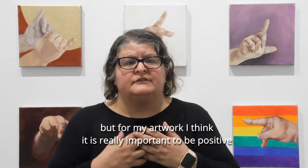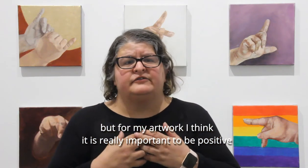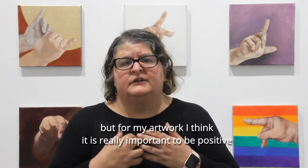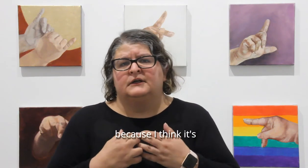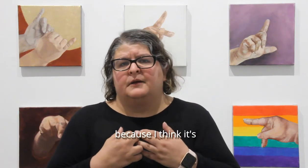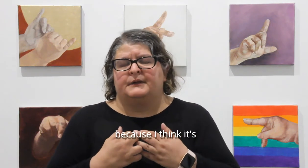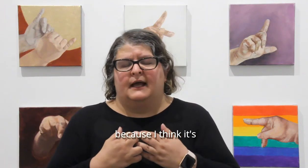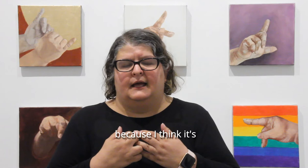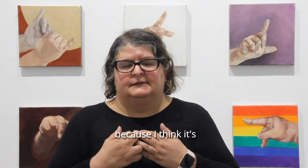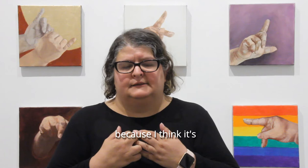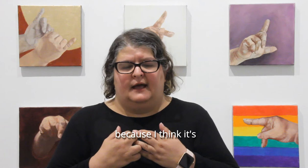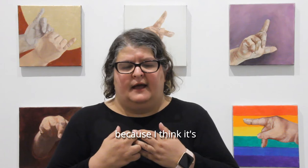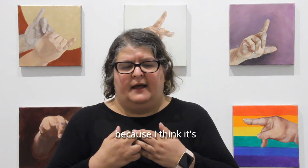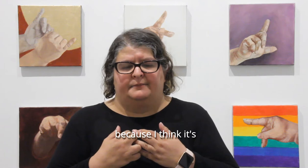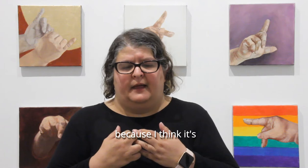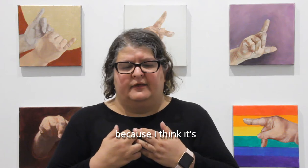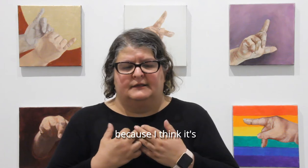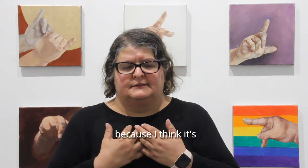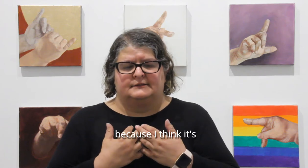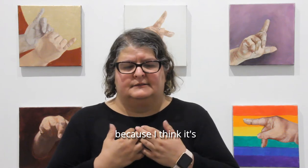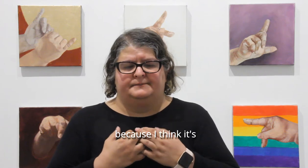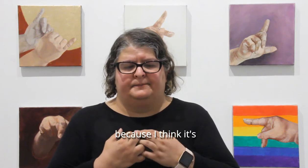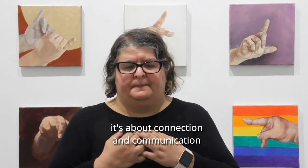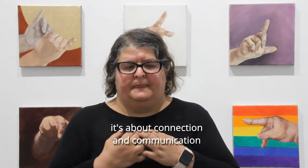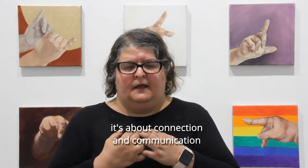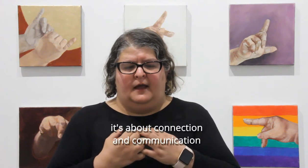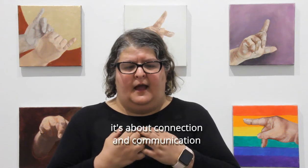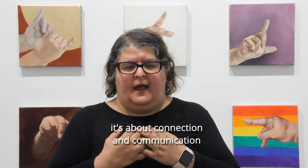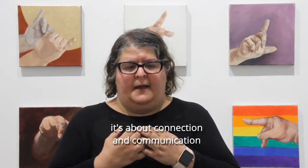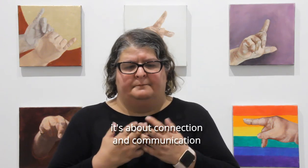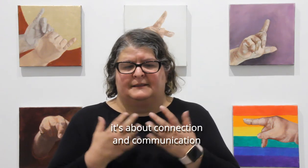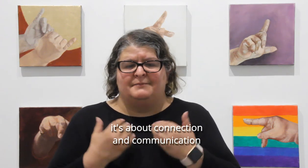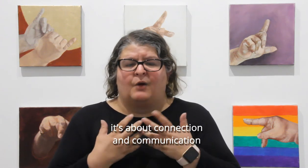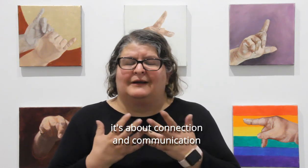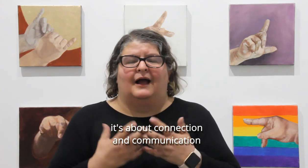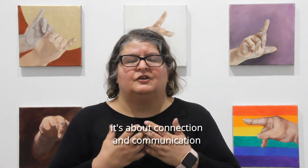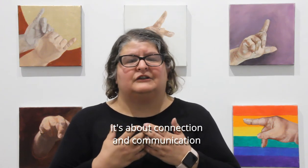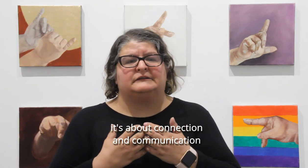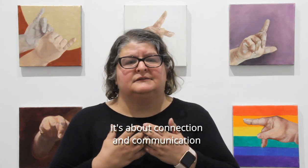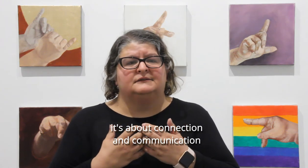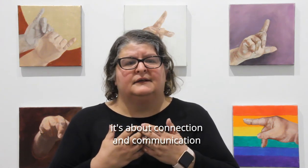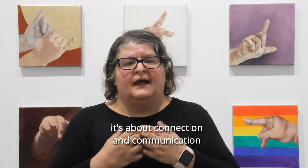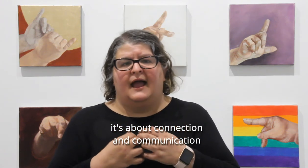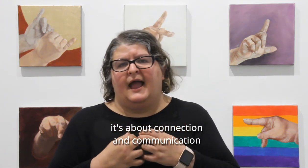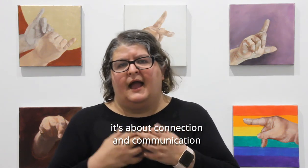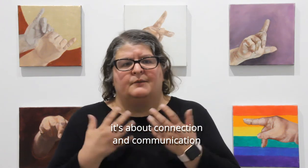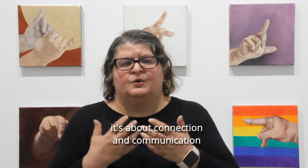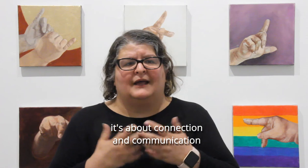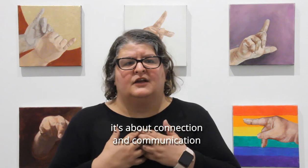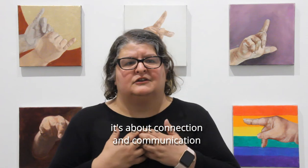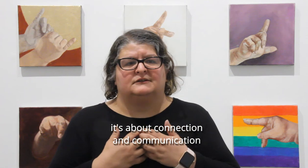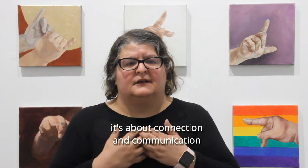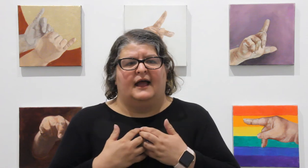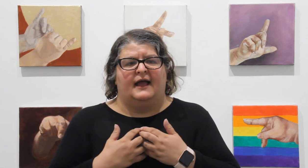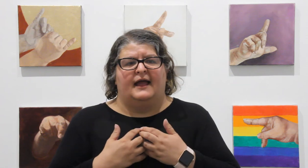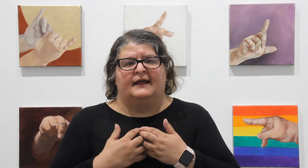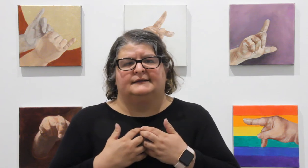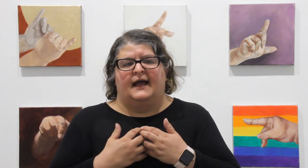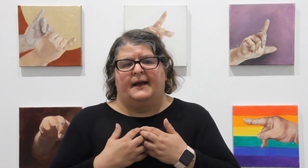because, um, I think it's, um, it's about connection and communication. And, um,